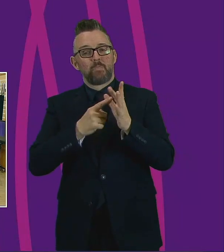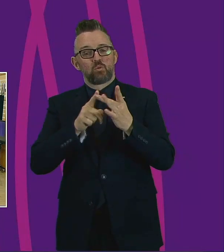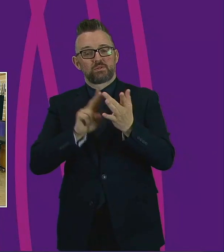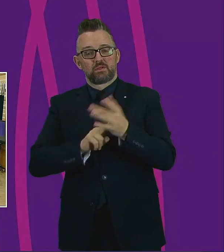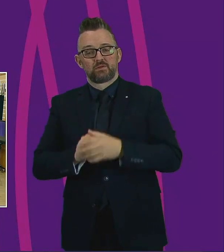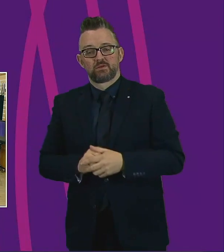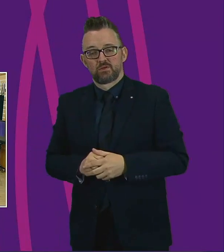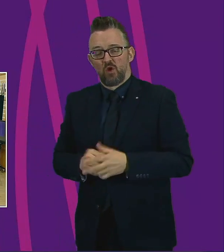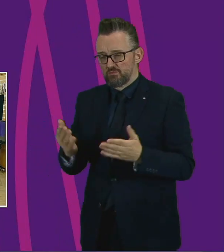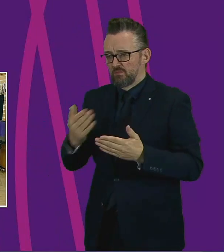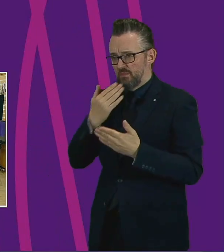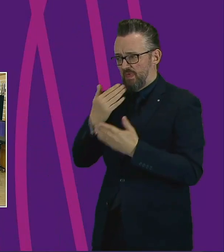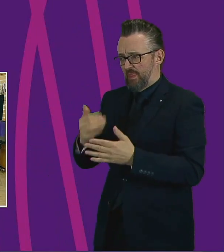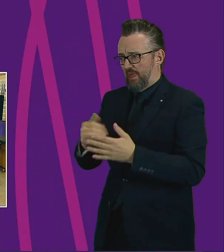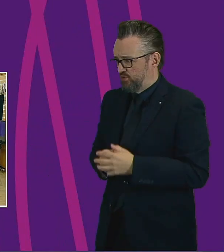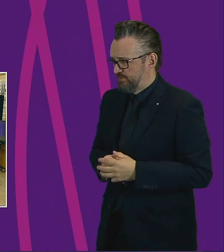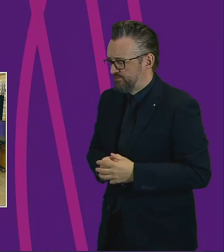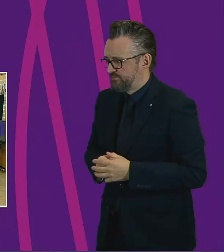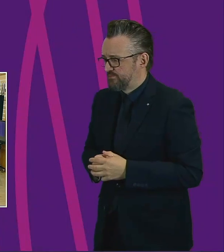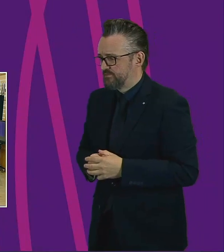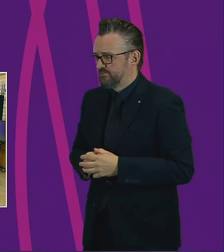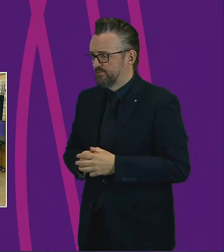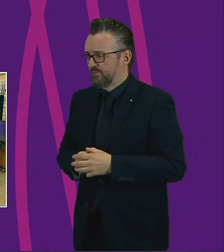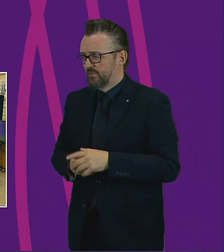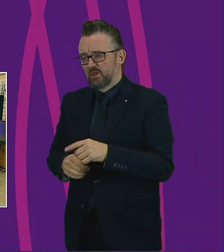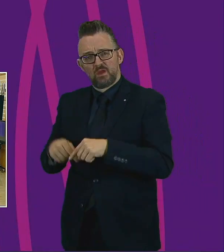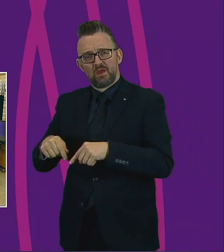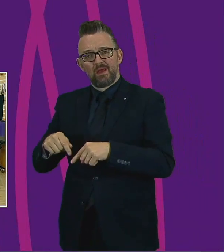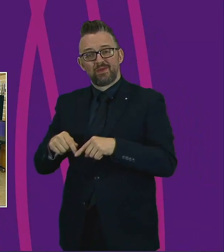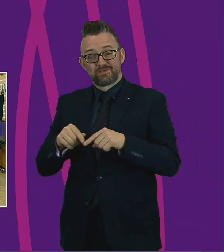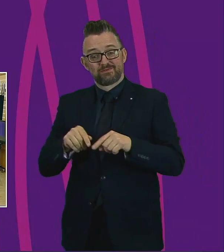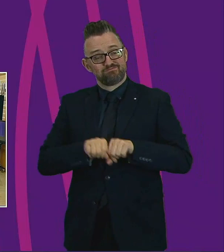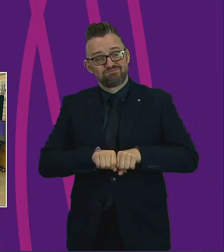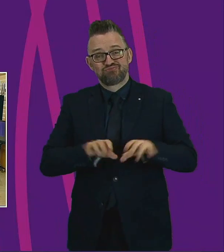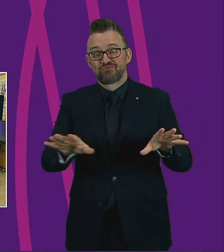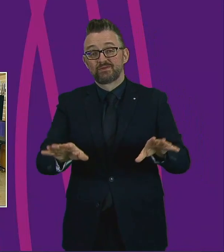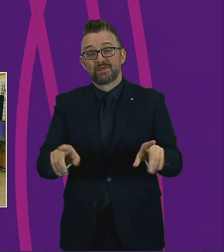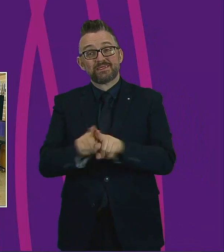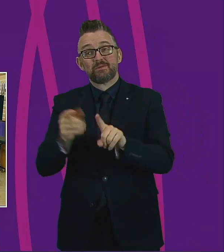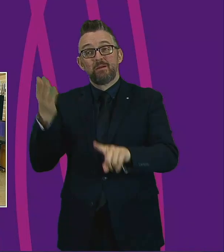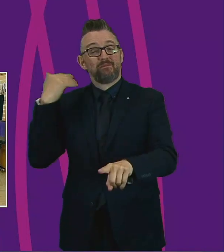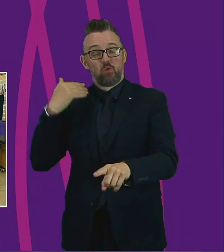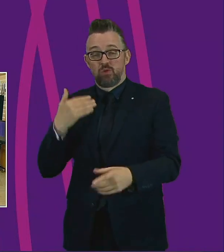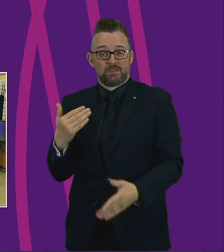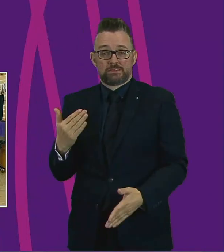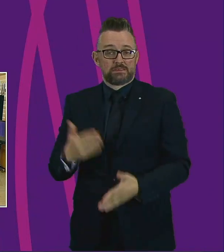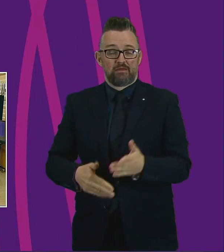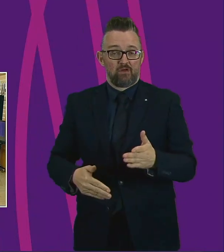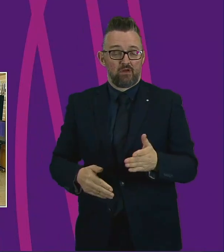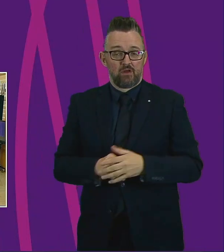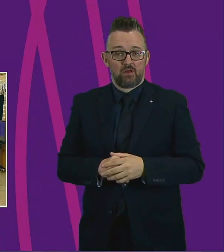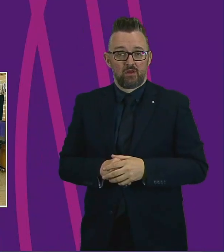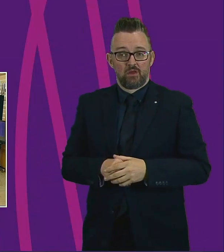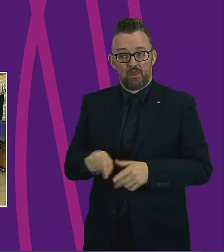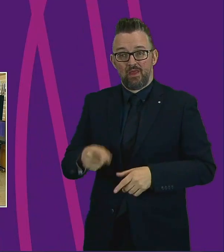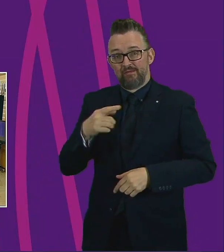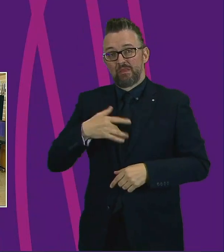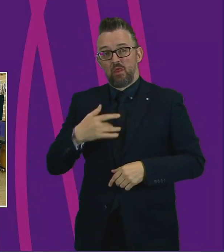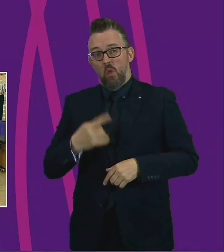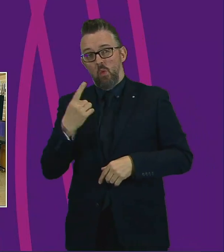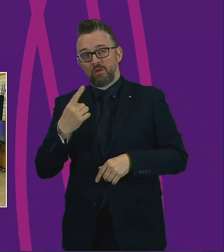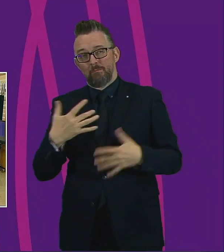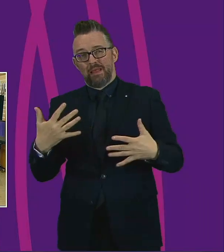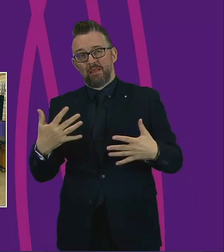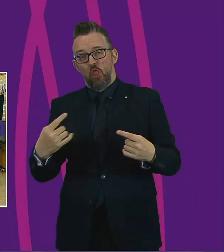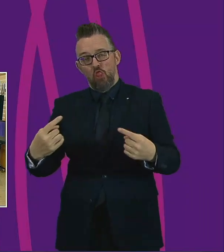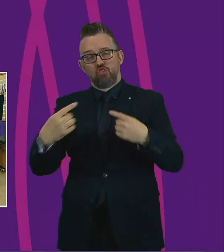Thank you, Presiding Officer. This pandemic is like nothing that we have ever known and it's perhaps the biggest threat we will have to face in our